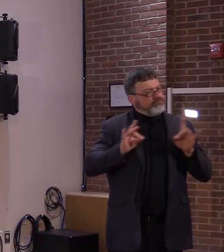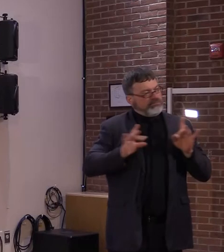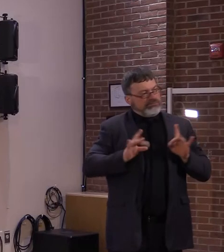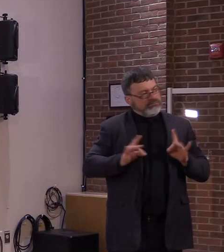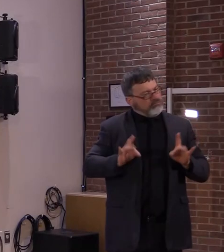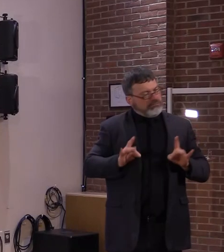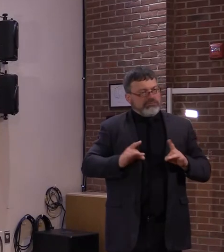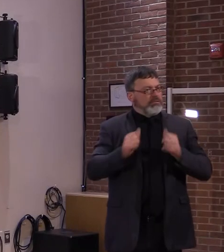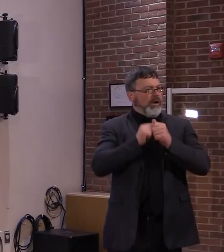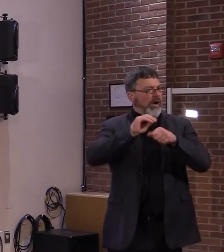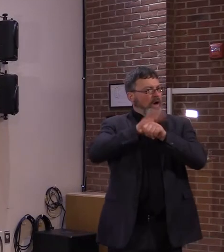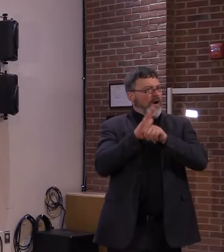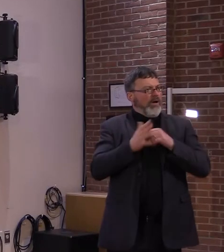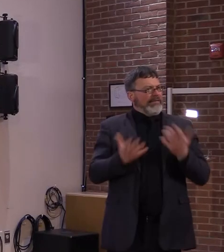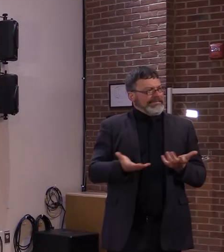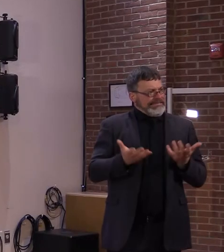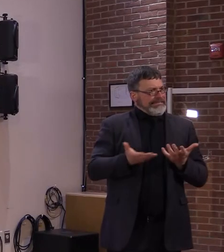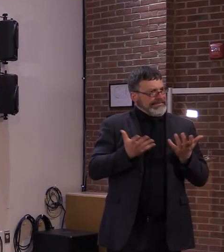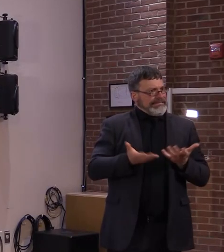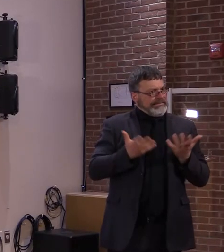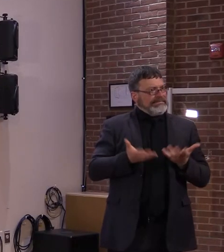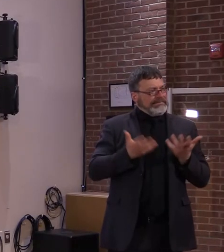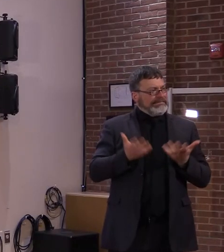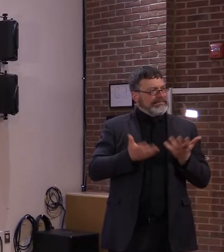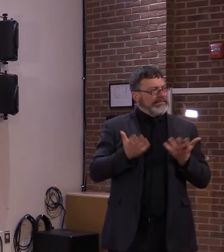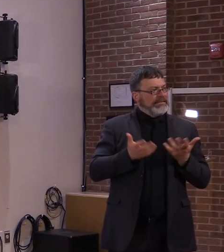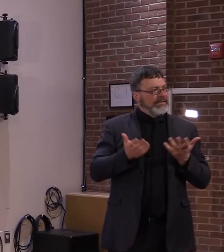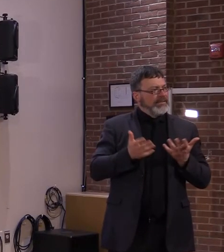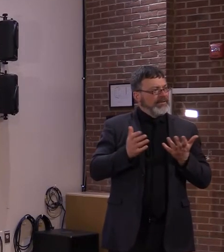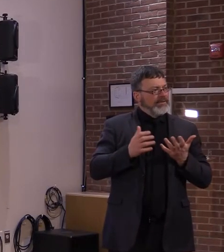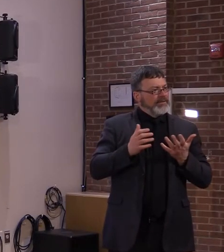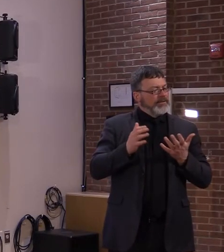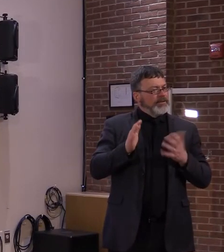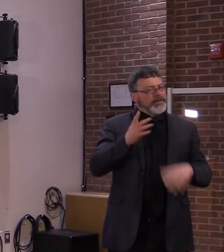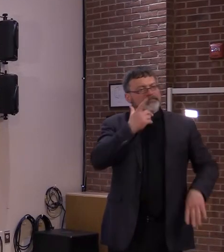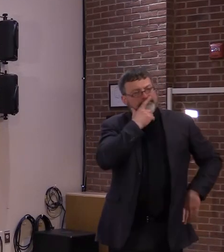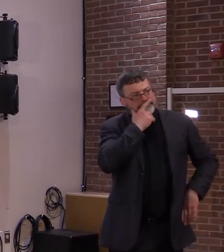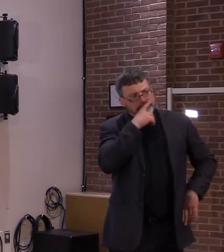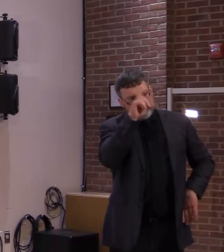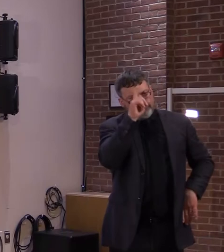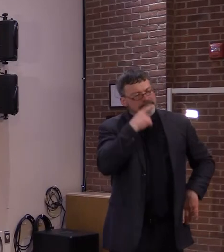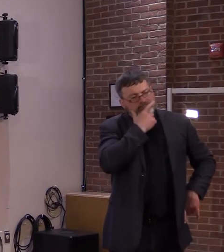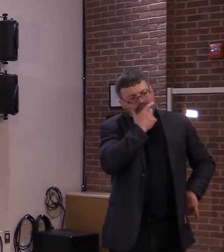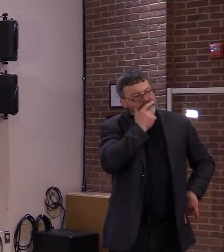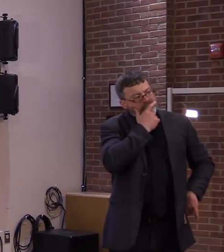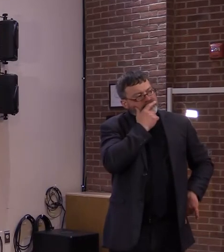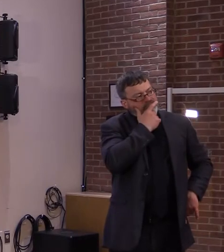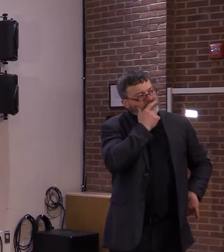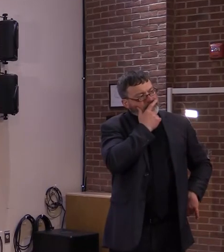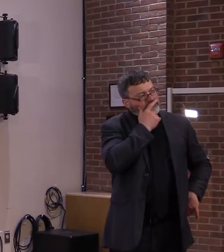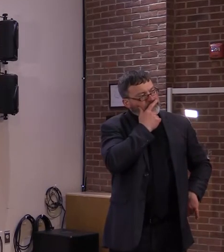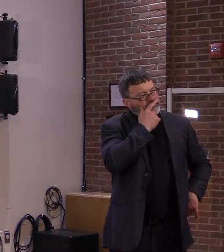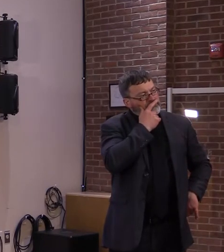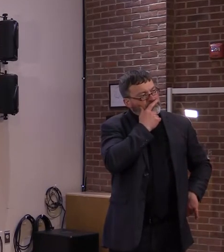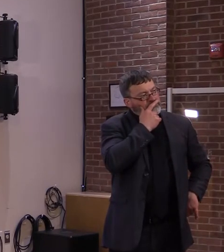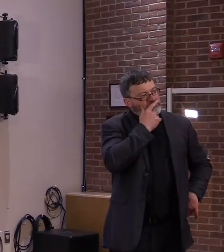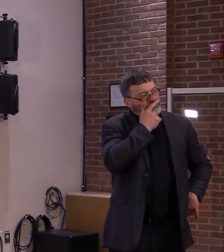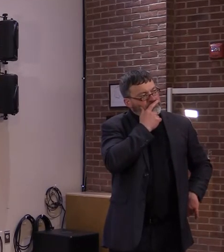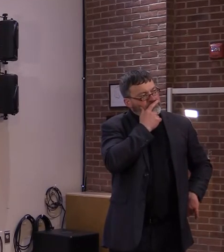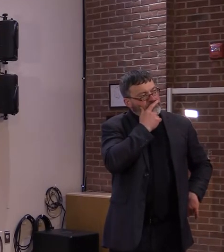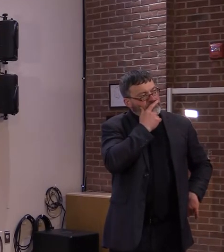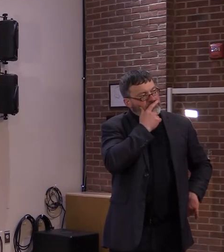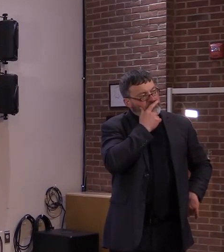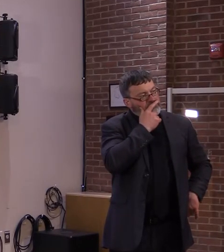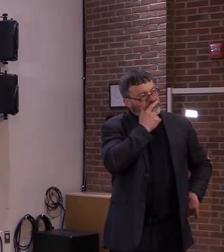affected by the vaccine's effects